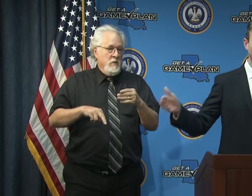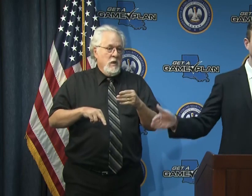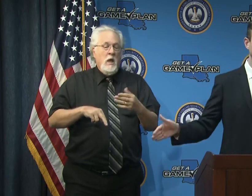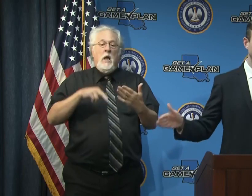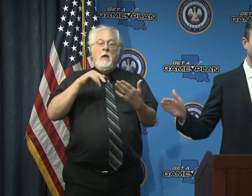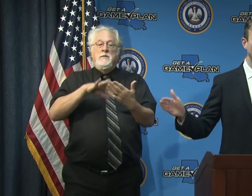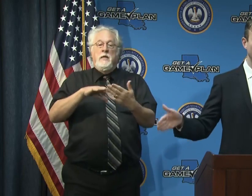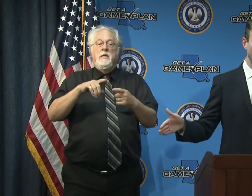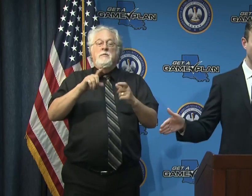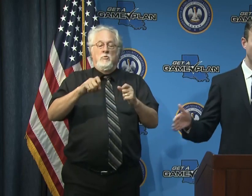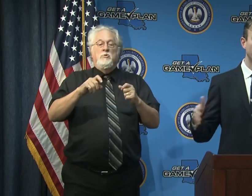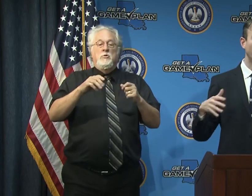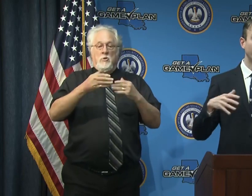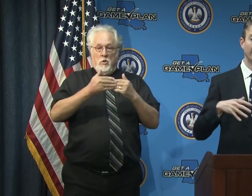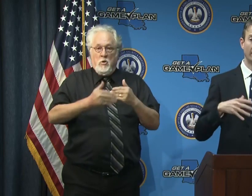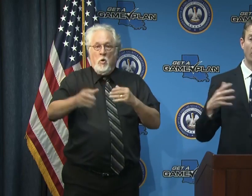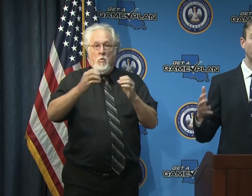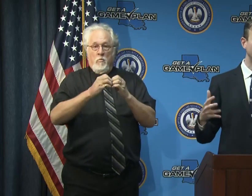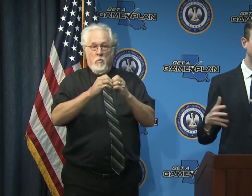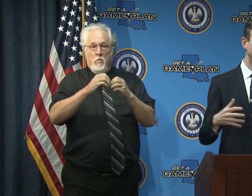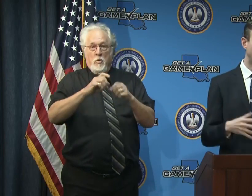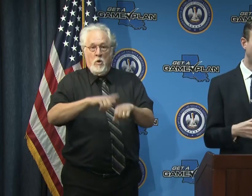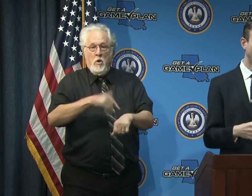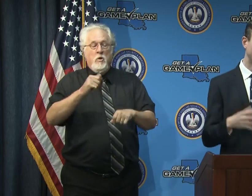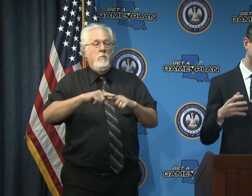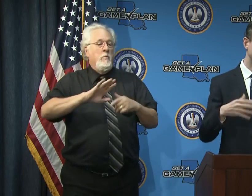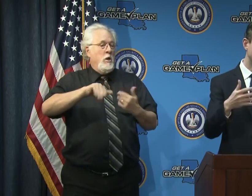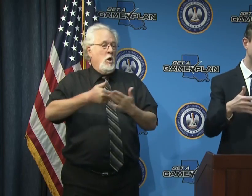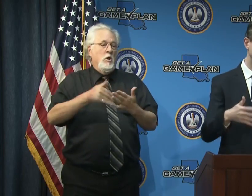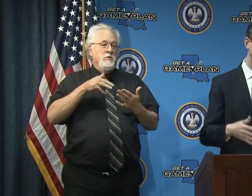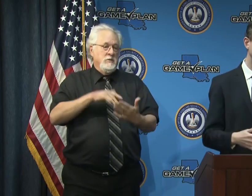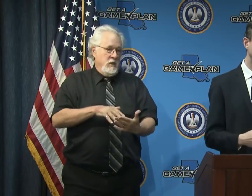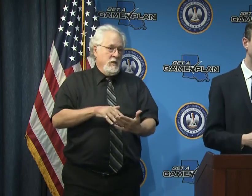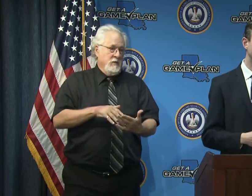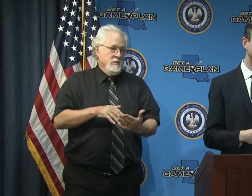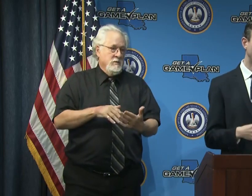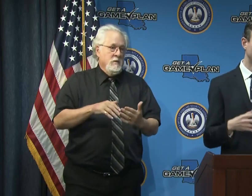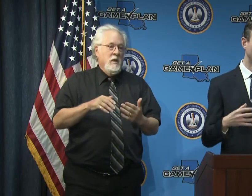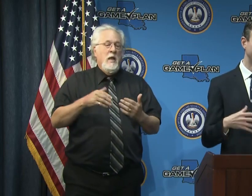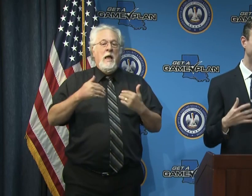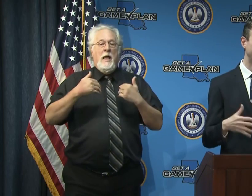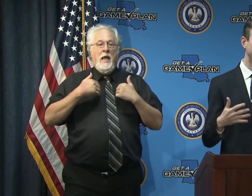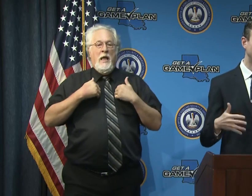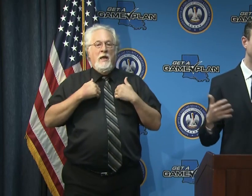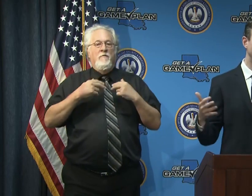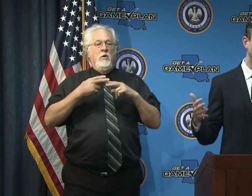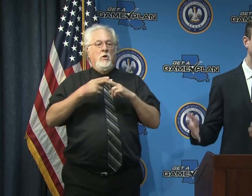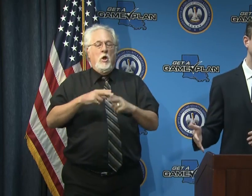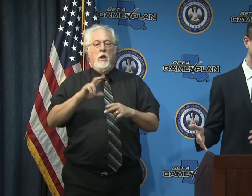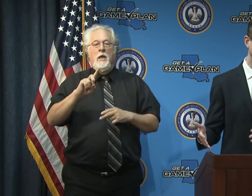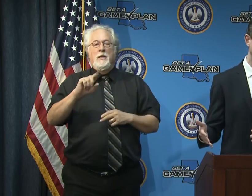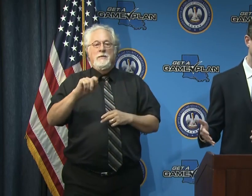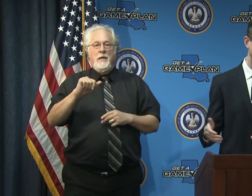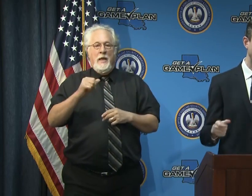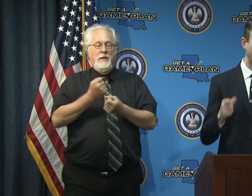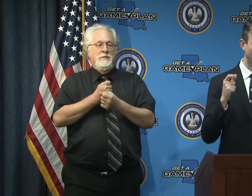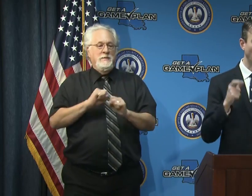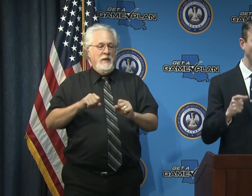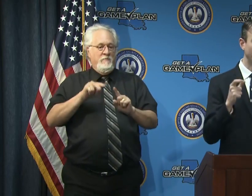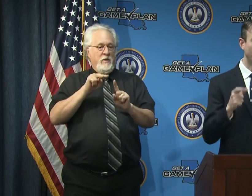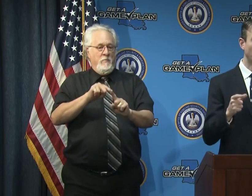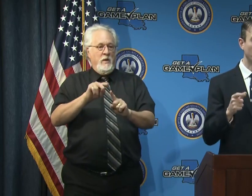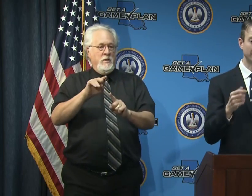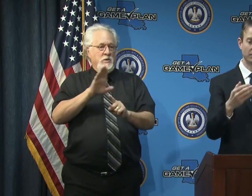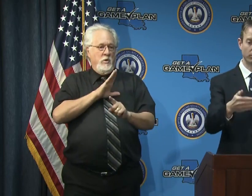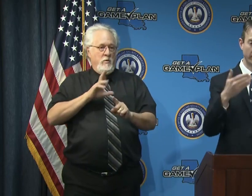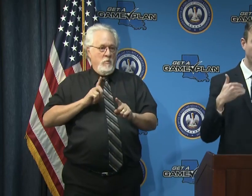study that was planned to go much further but all studies have or especially studies that deal with patients have what's called a data safety monitoring board and